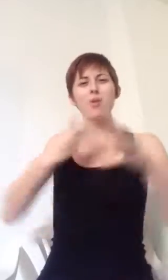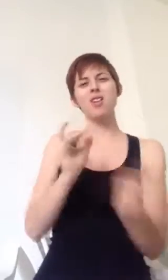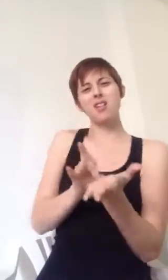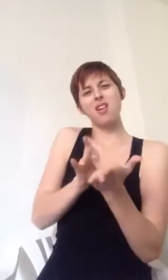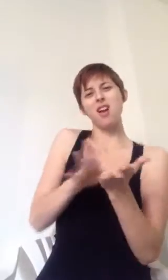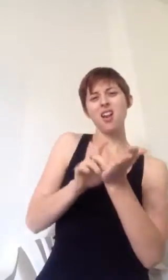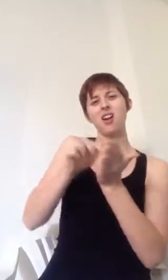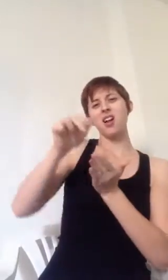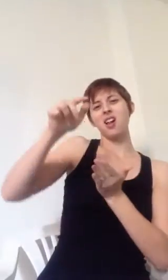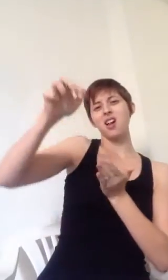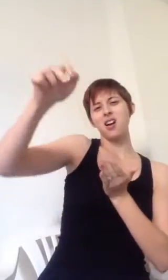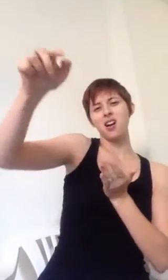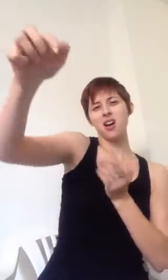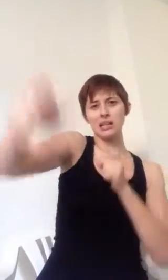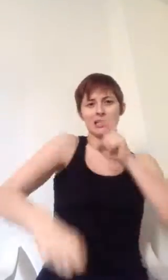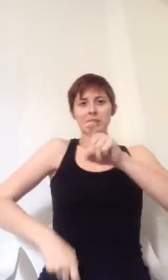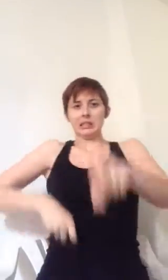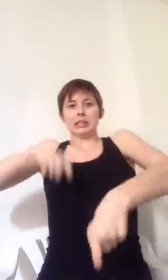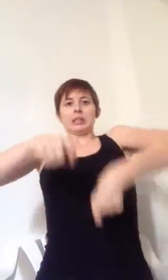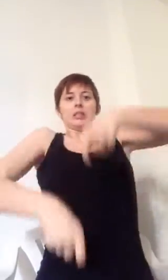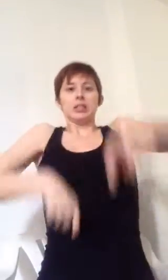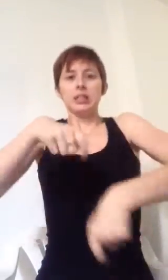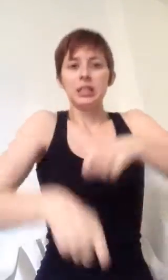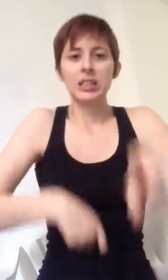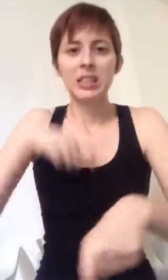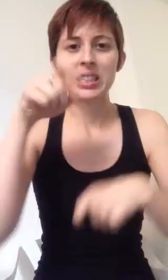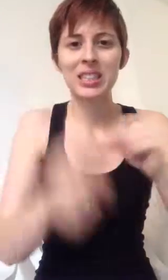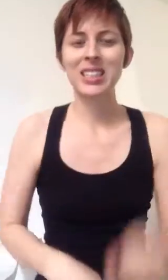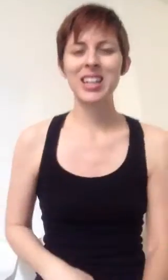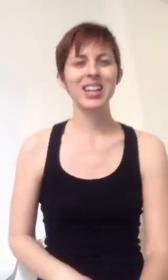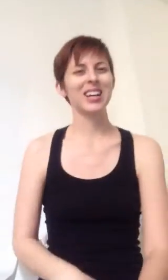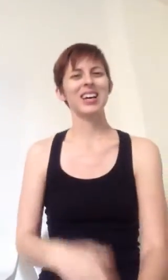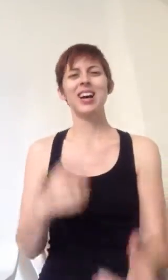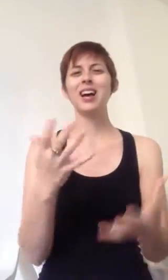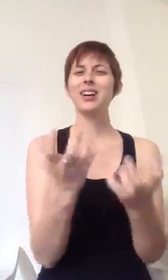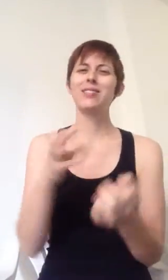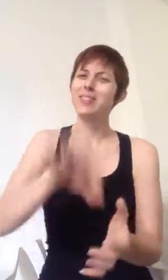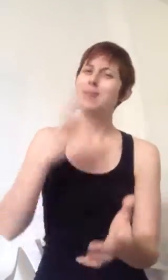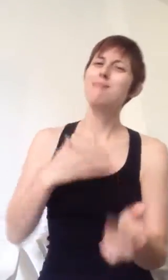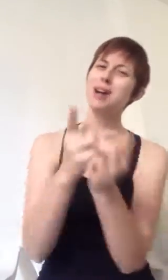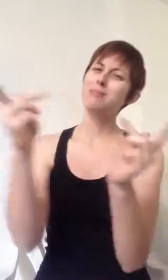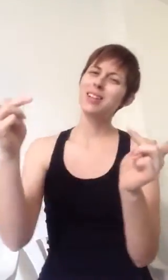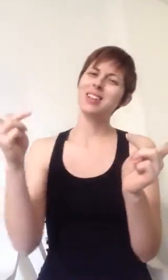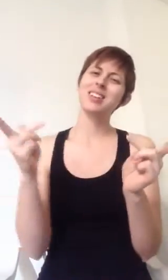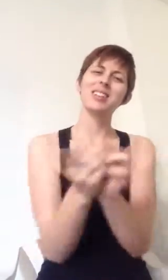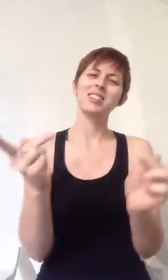world just goes beyond the edge My feet run underground, I gotta find my place